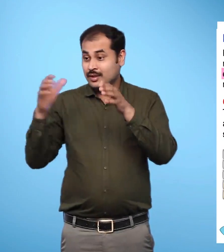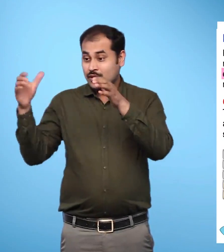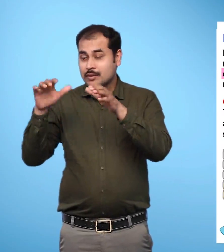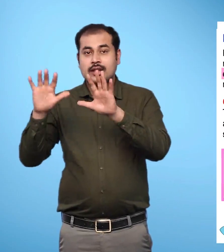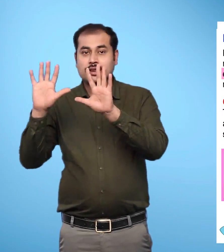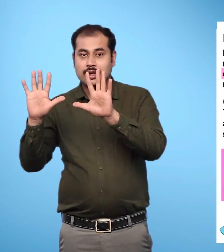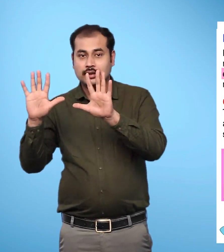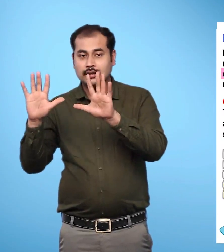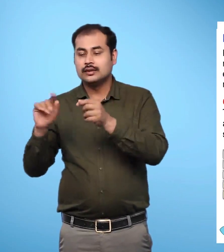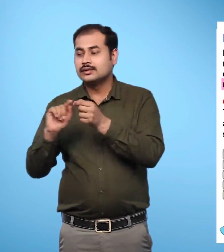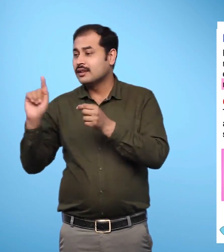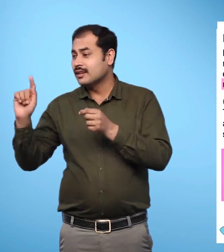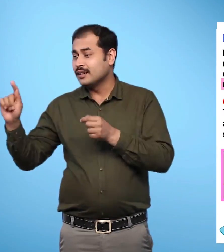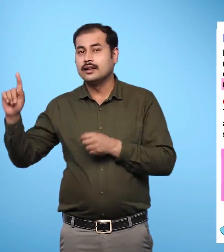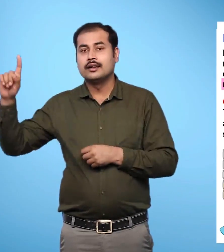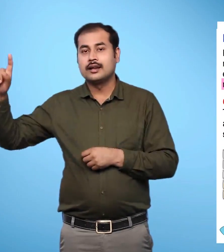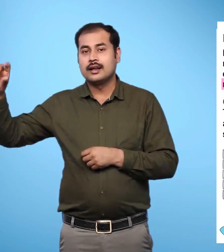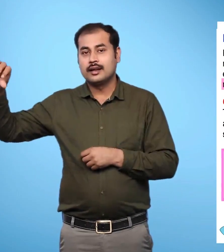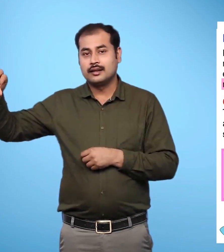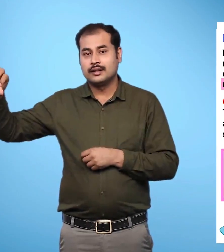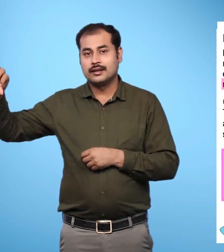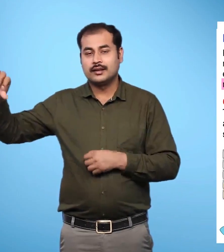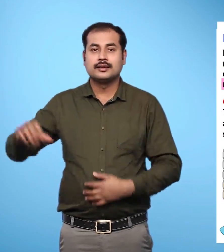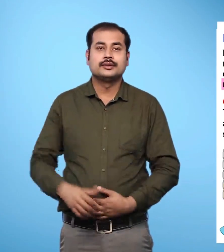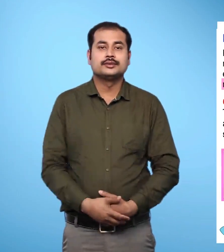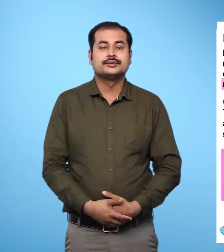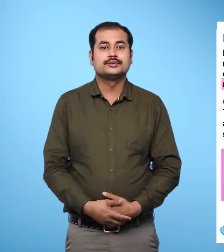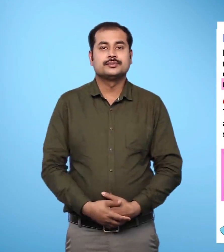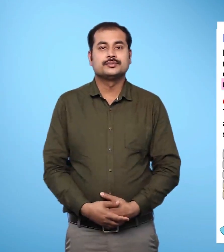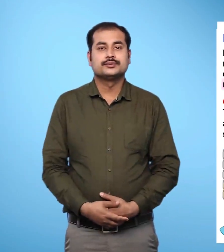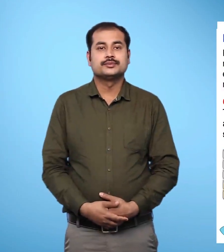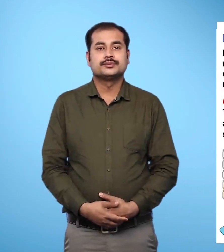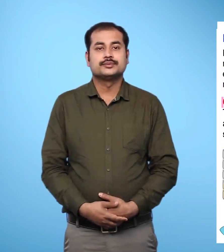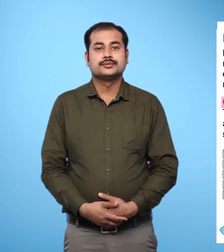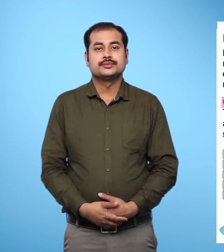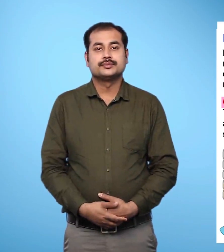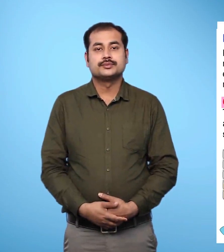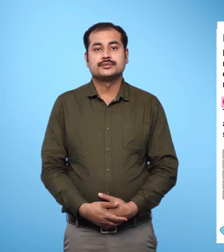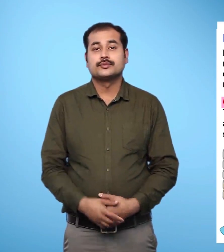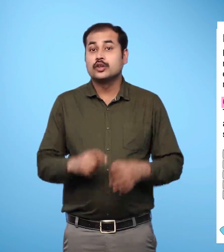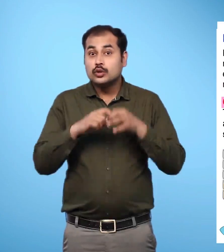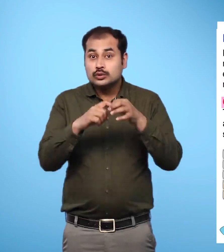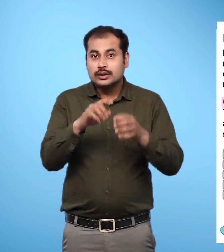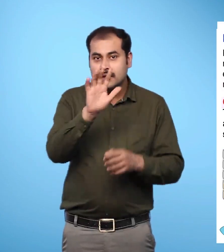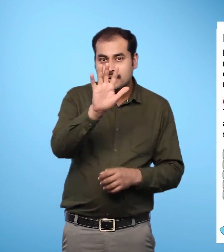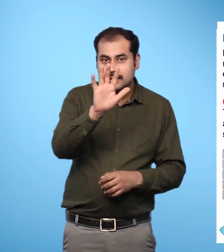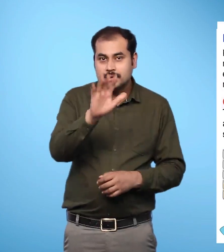matchsticks and 9 matchsticks are shown together. Question 5 What